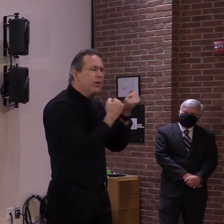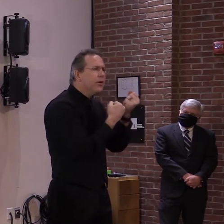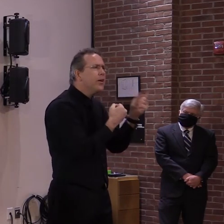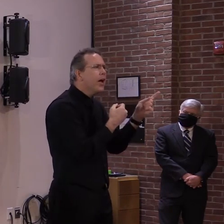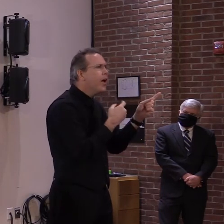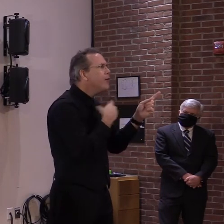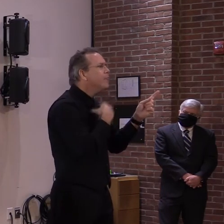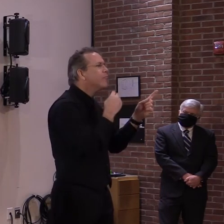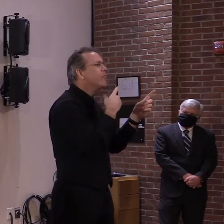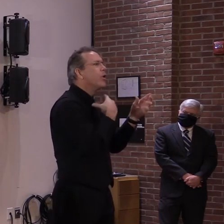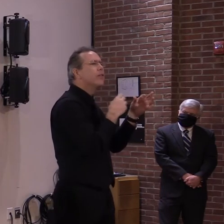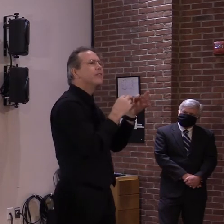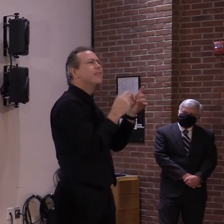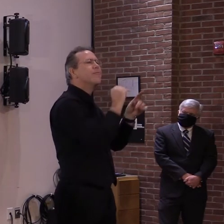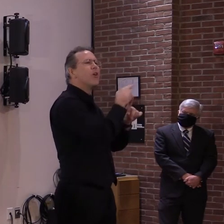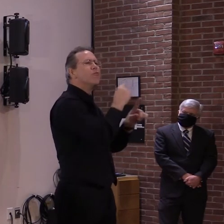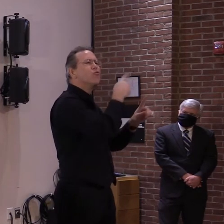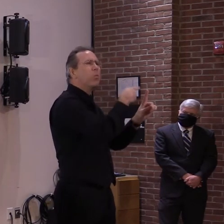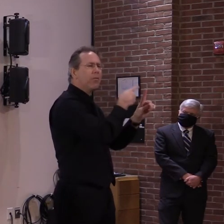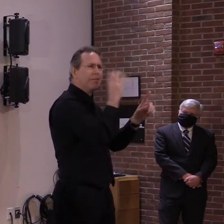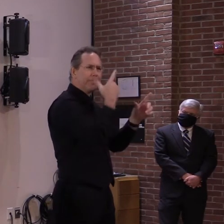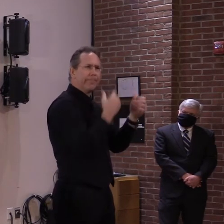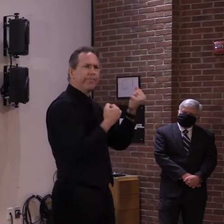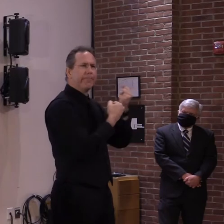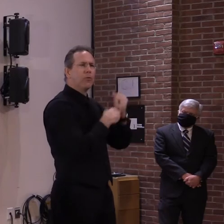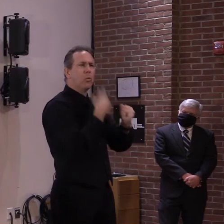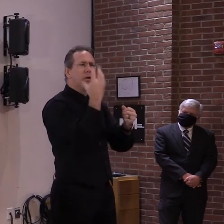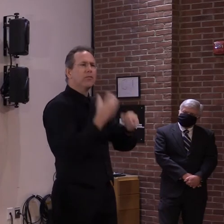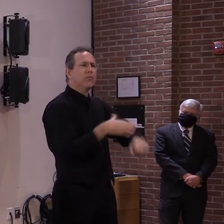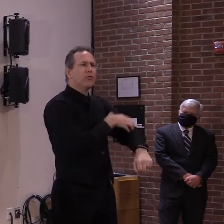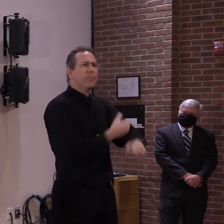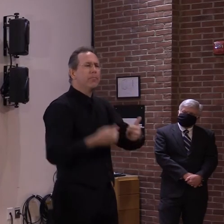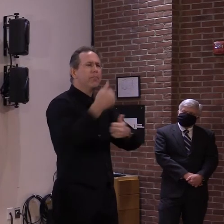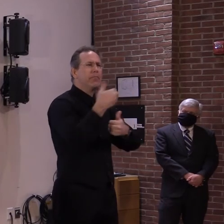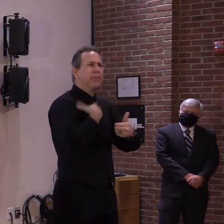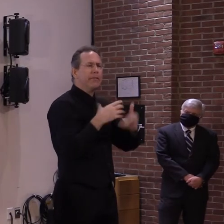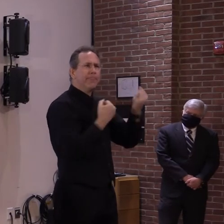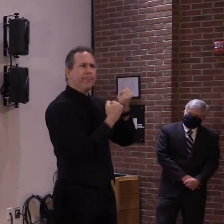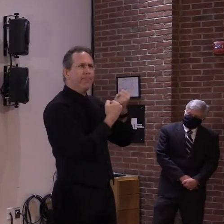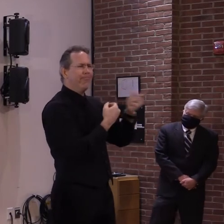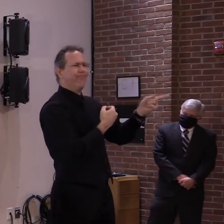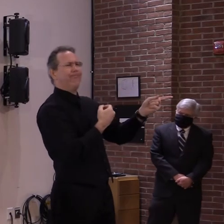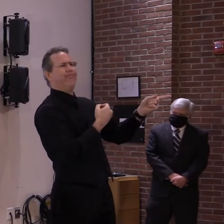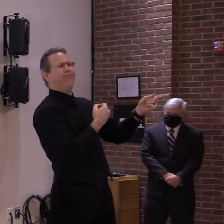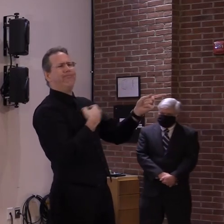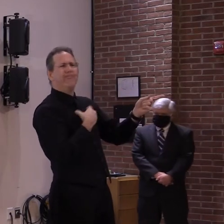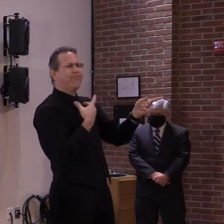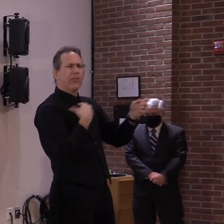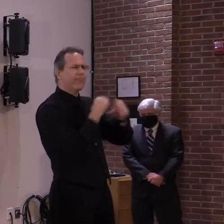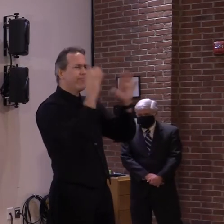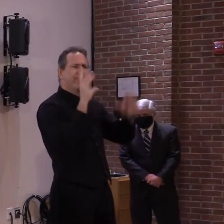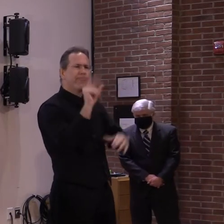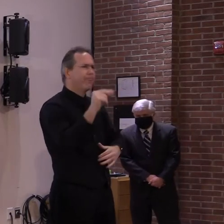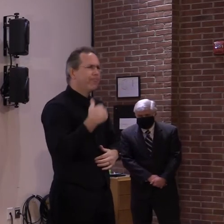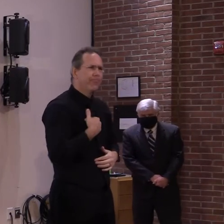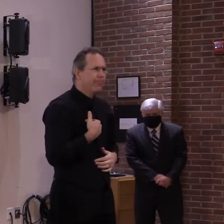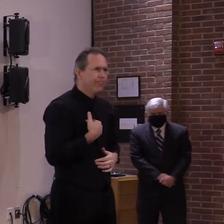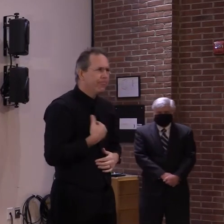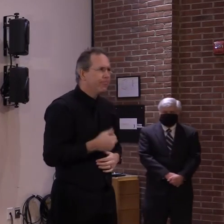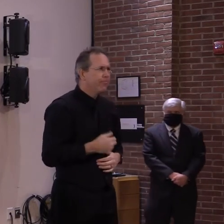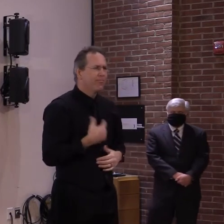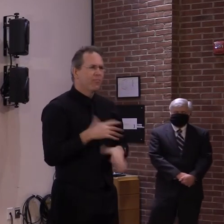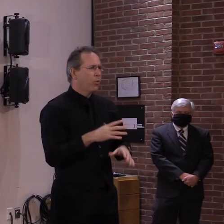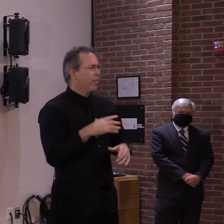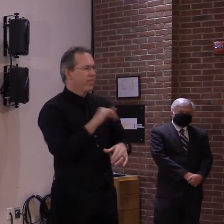forth, uh, then we'll all have to, uh, make some decisions. Uh, but I'm hopeful that, uh, the Republican Party